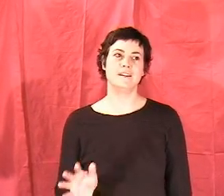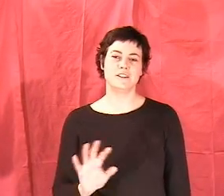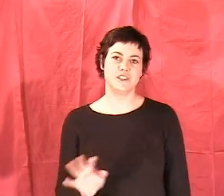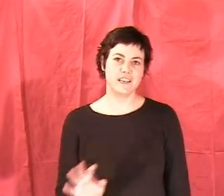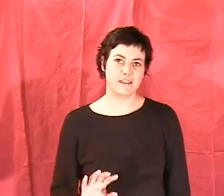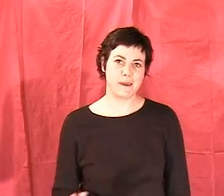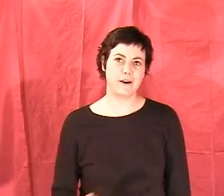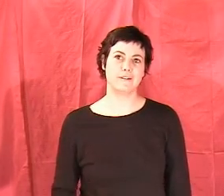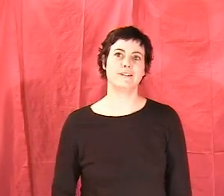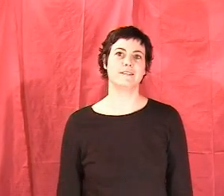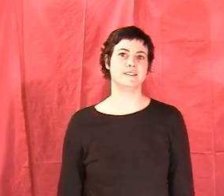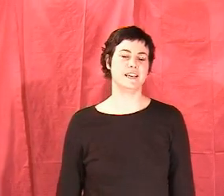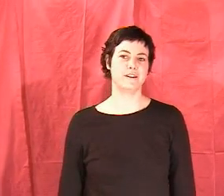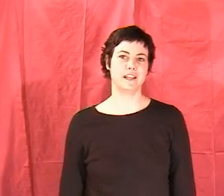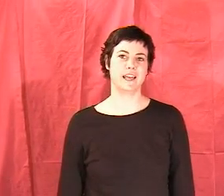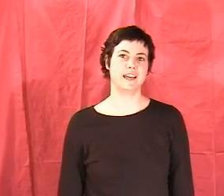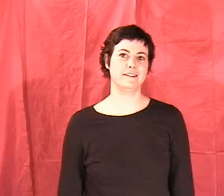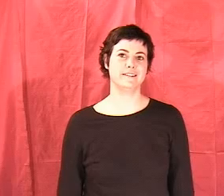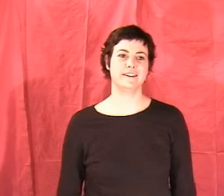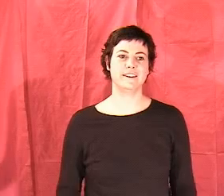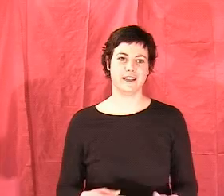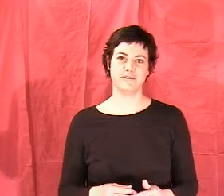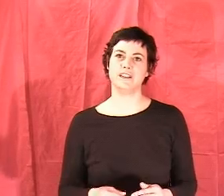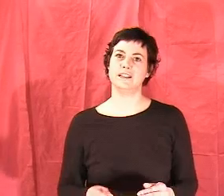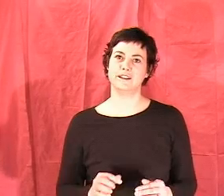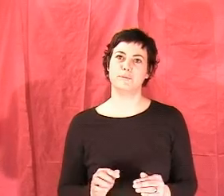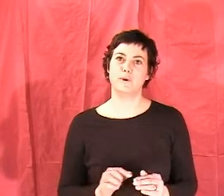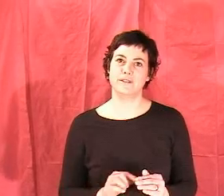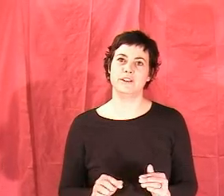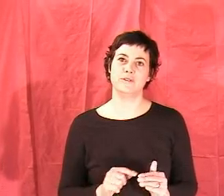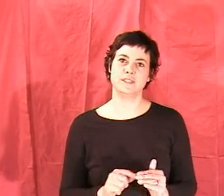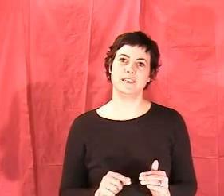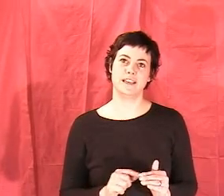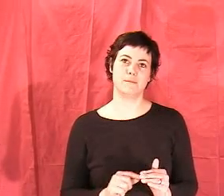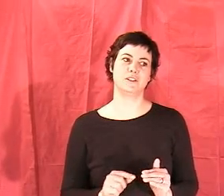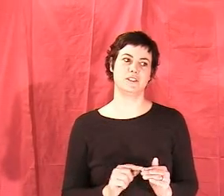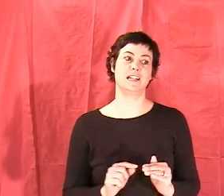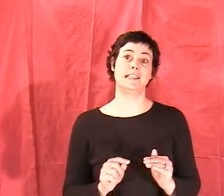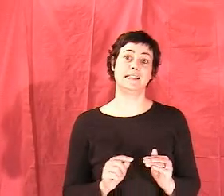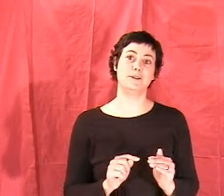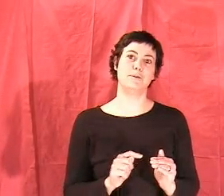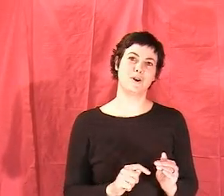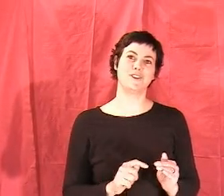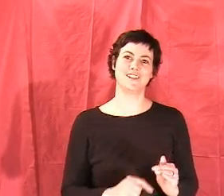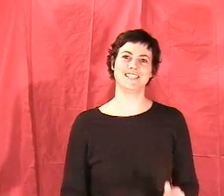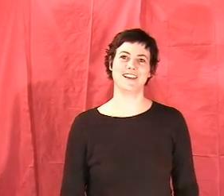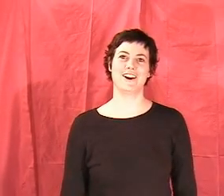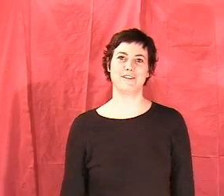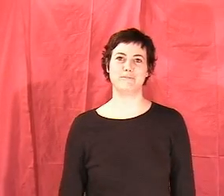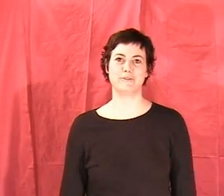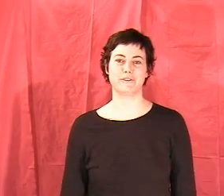shake them out, see how they land. And if you need a little more, then you see how much, little more you can take off before.